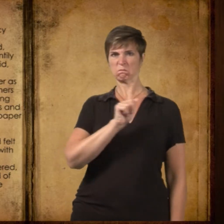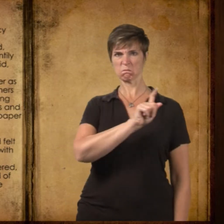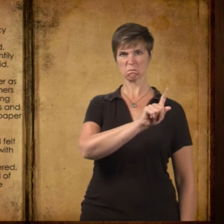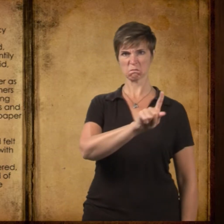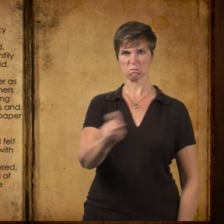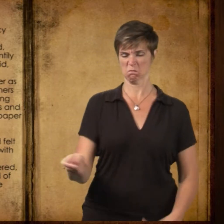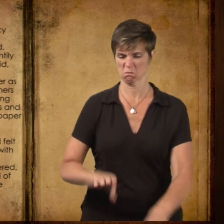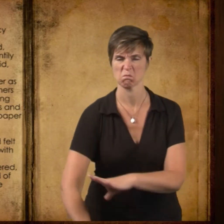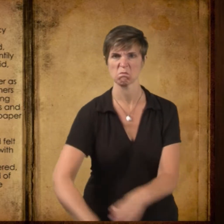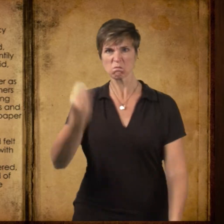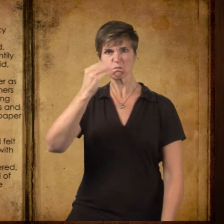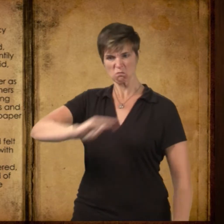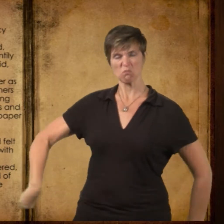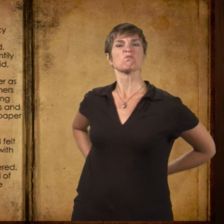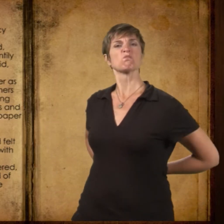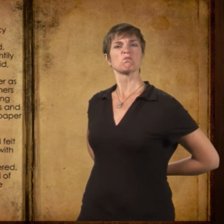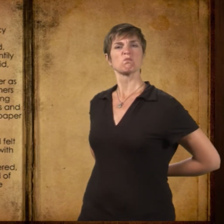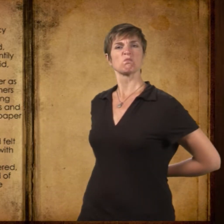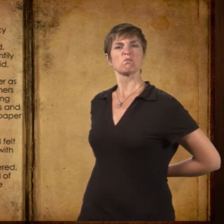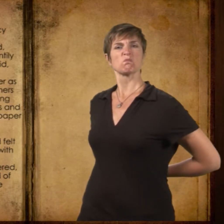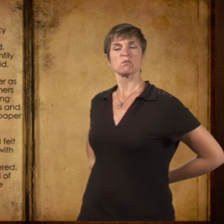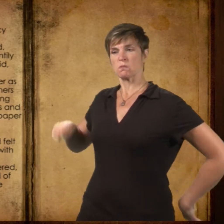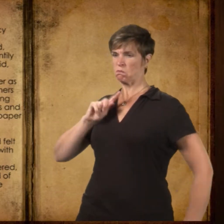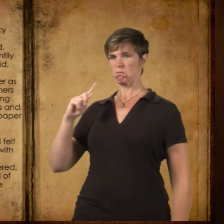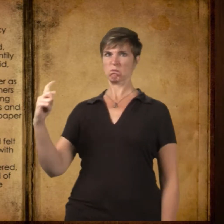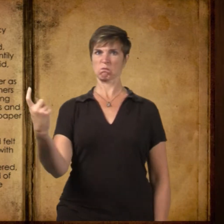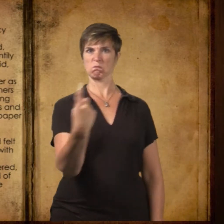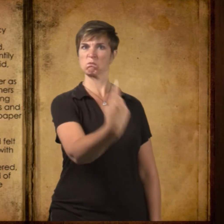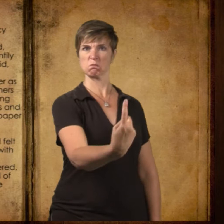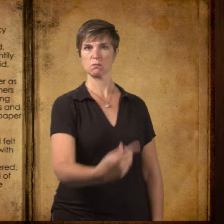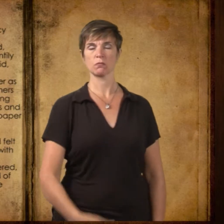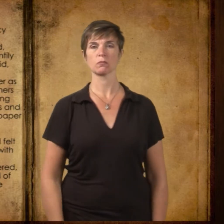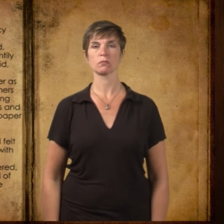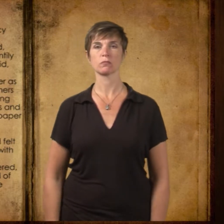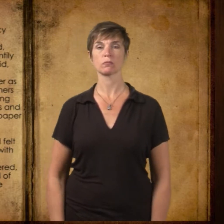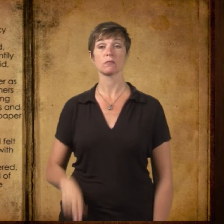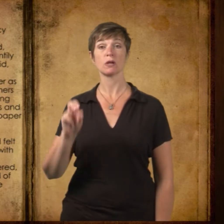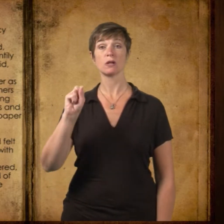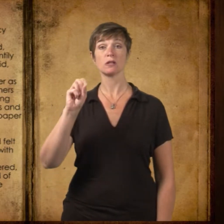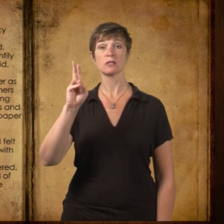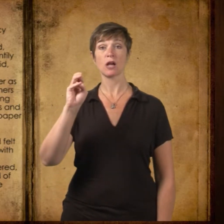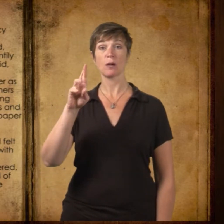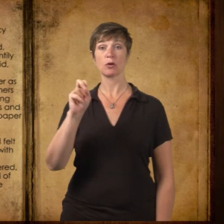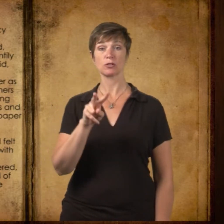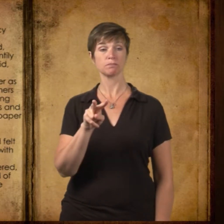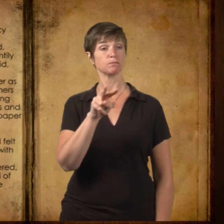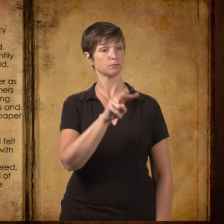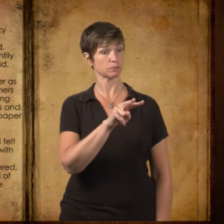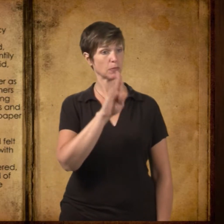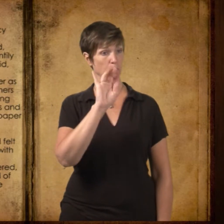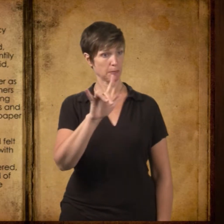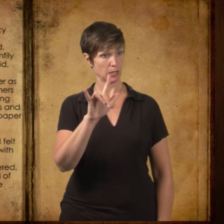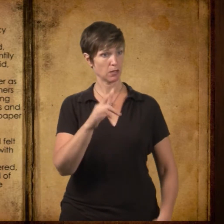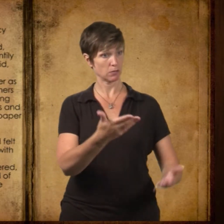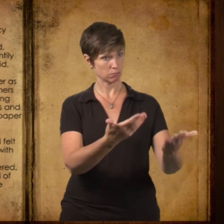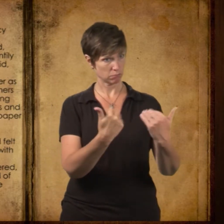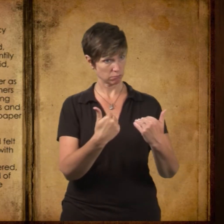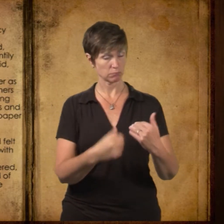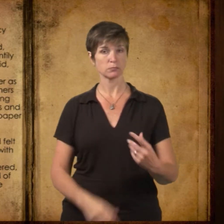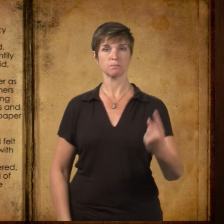lips and went up to the box. She snatched a paper out and held it behind her. Bill, Mr. Summers said, and Bill